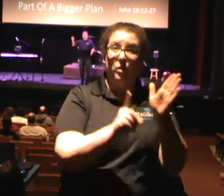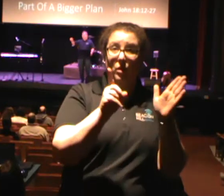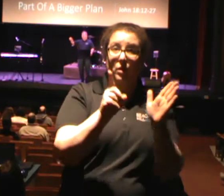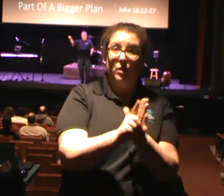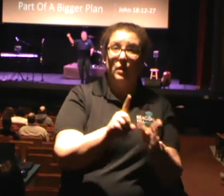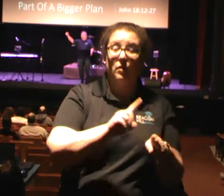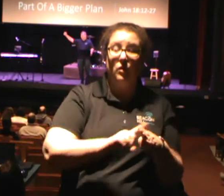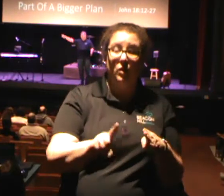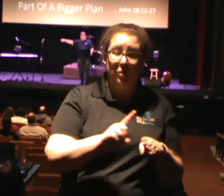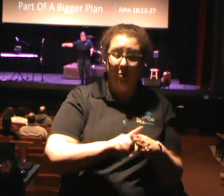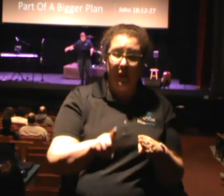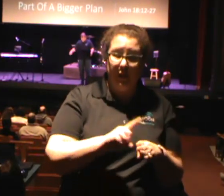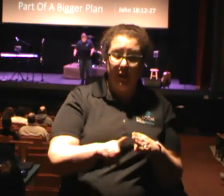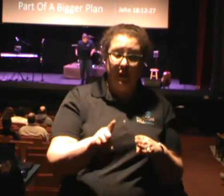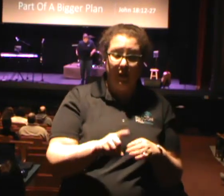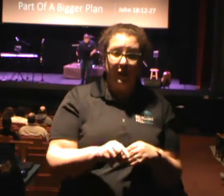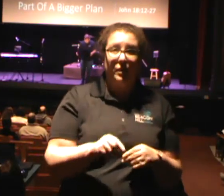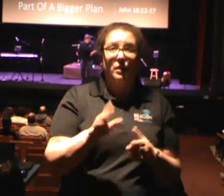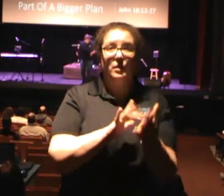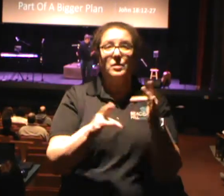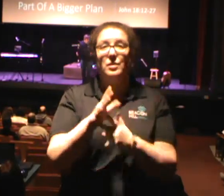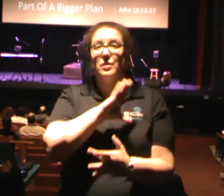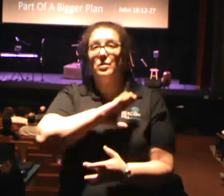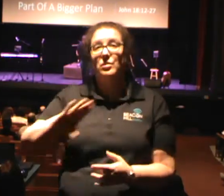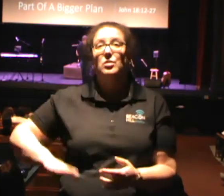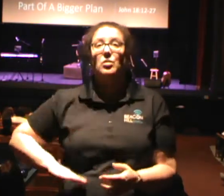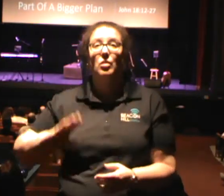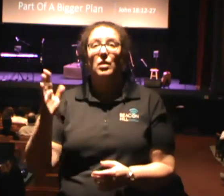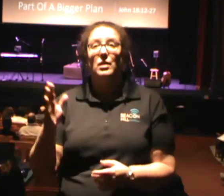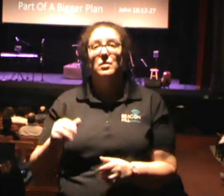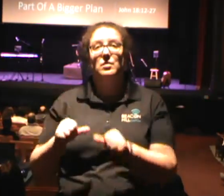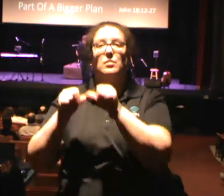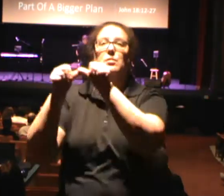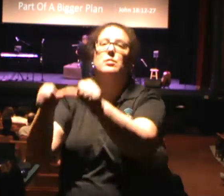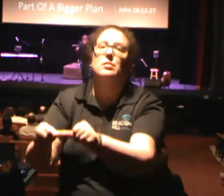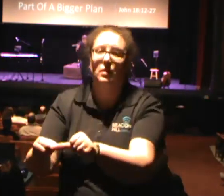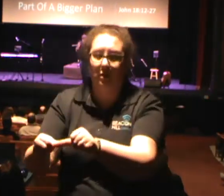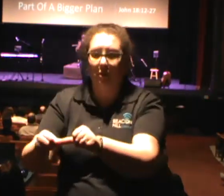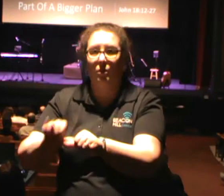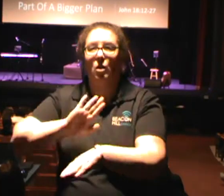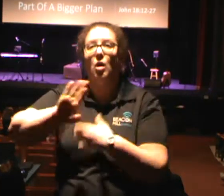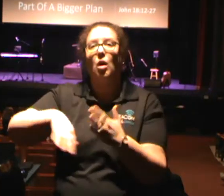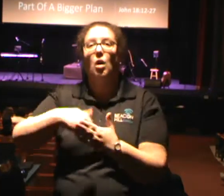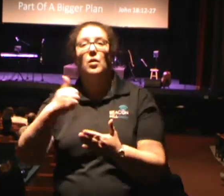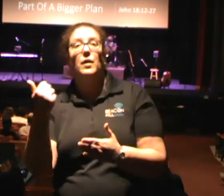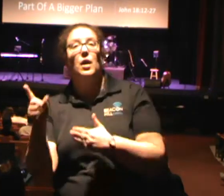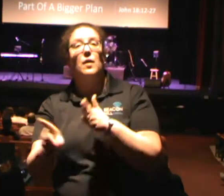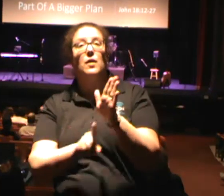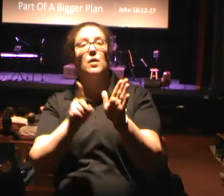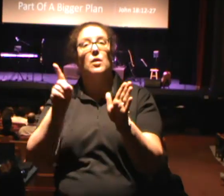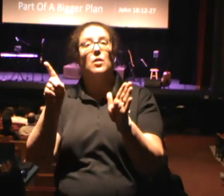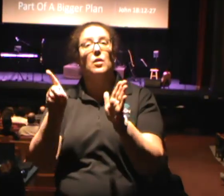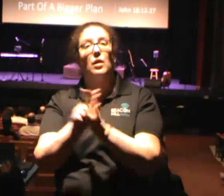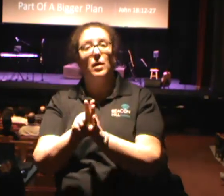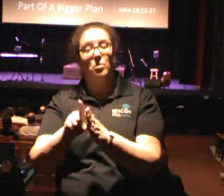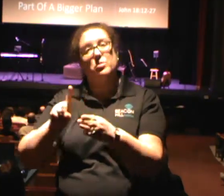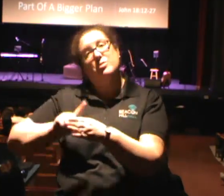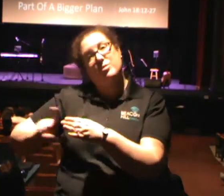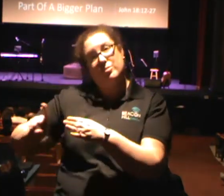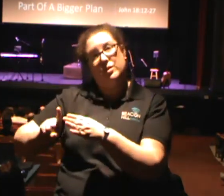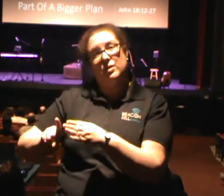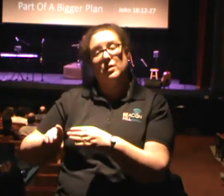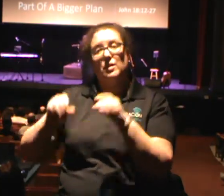Jesus Christ never stops the other 167 hours a week. So may we be on mission for Jesus